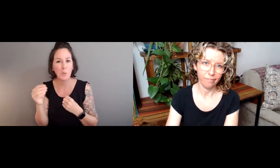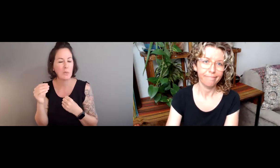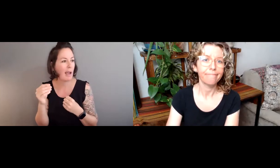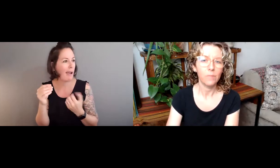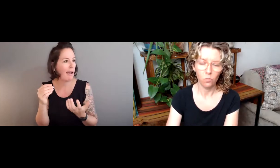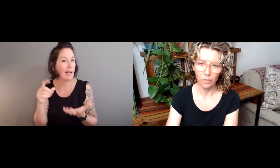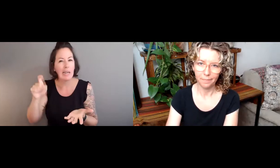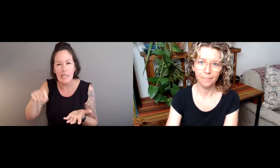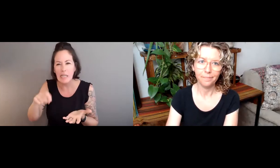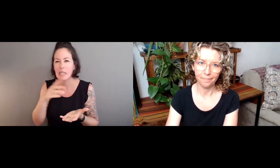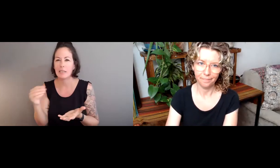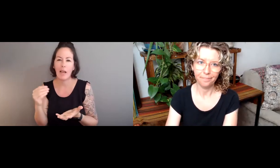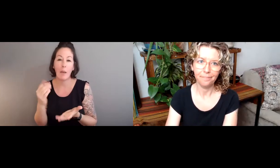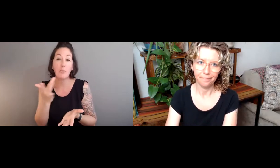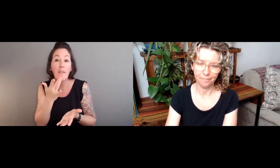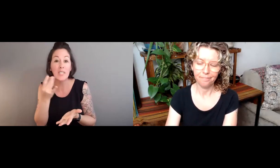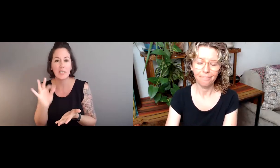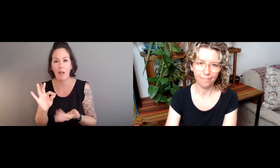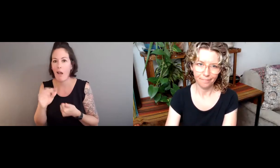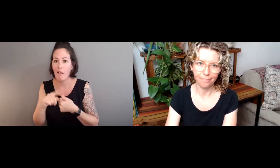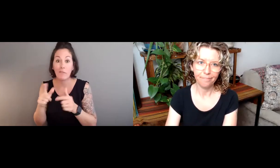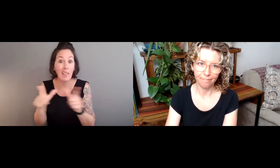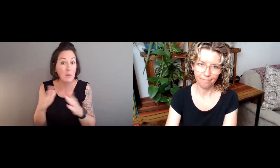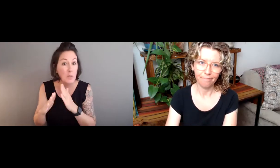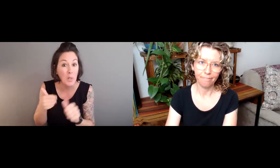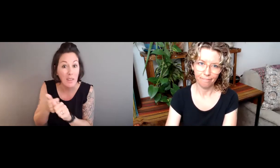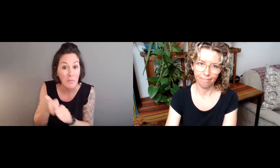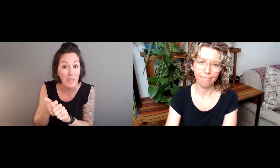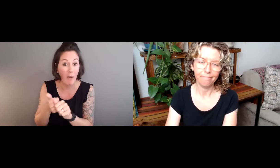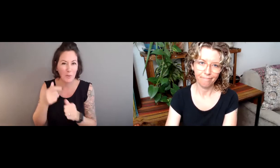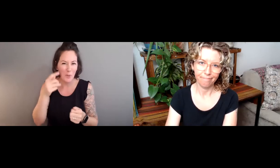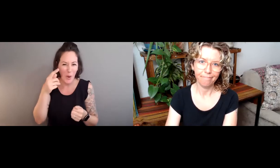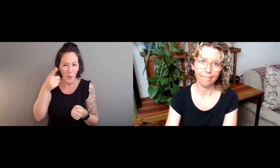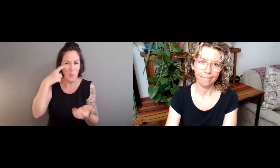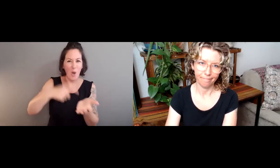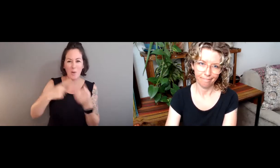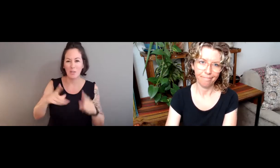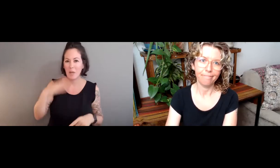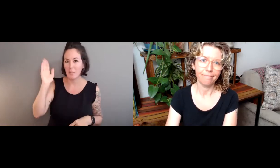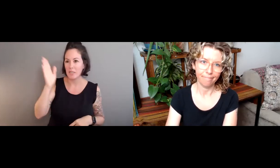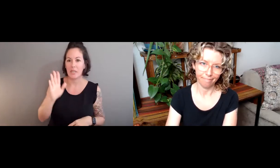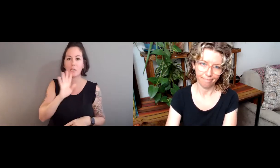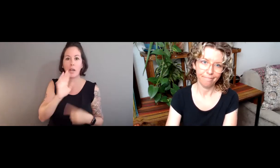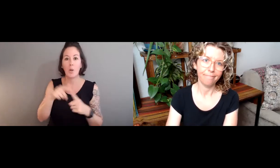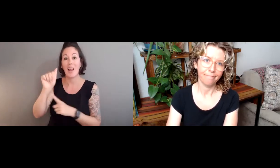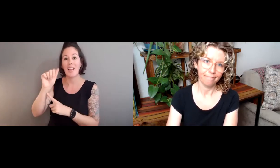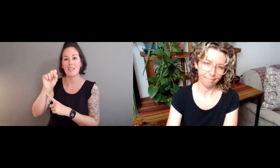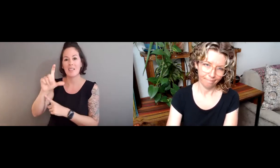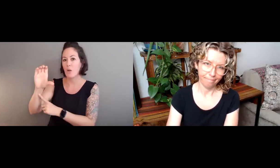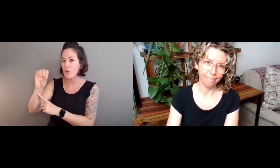And also thinking about the current values, the current needs, and the preferences of the language community.